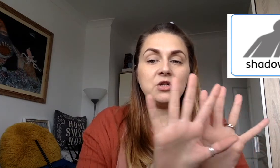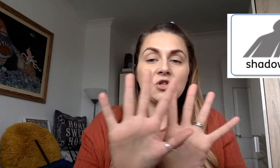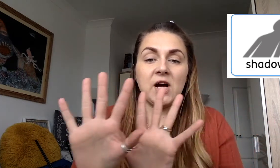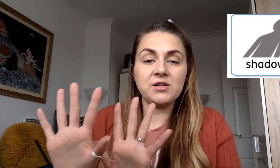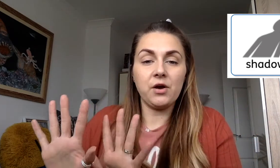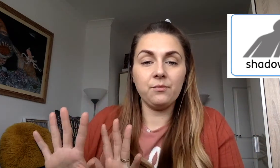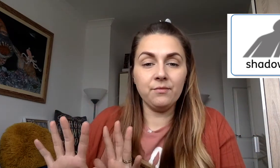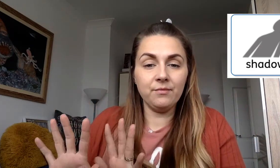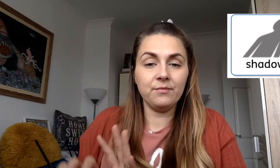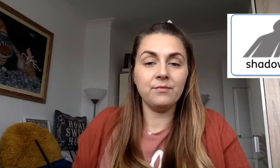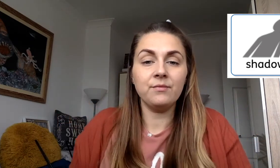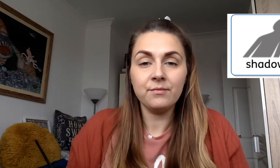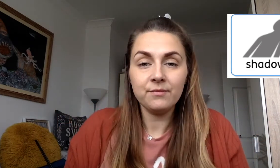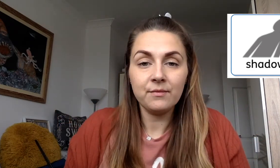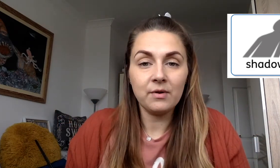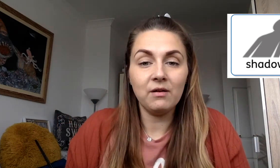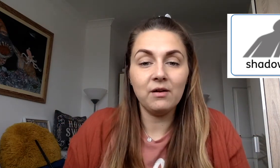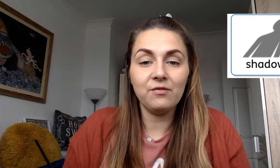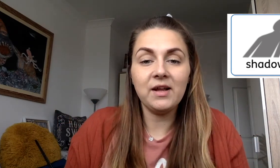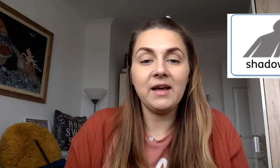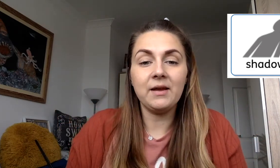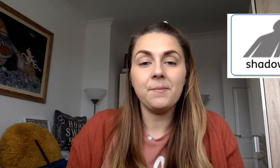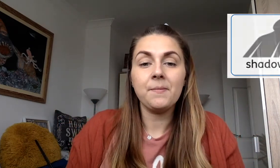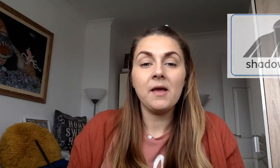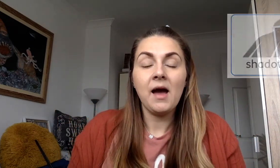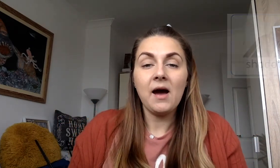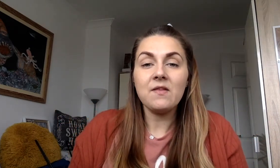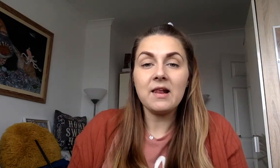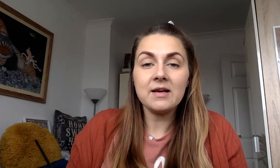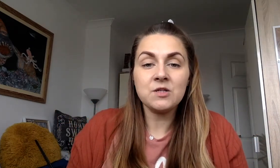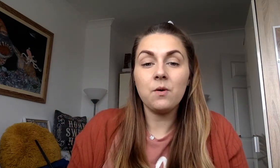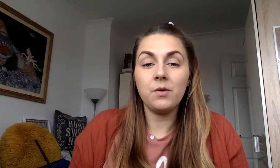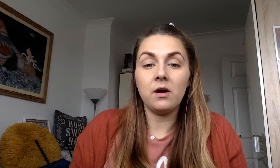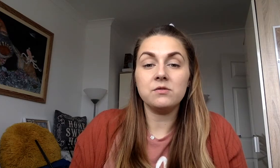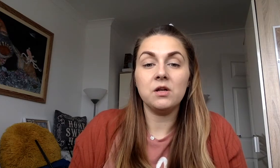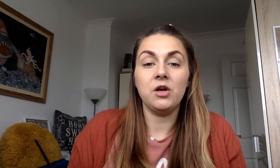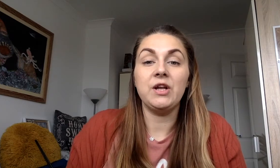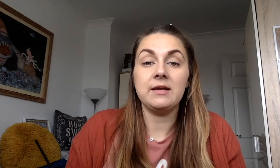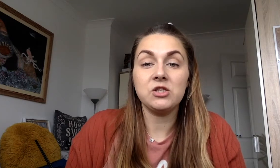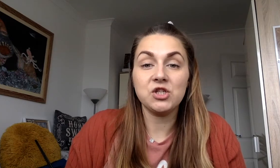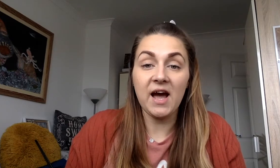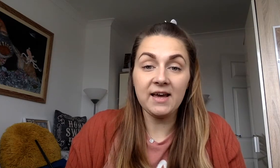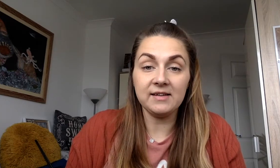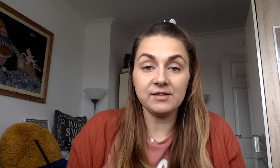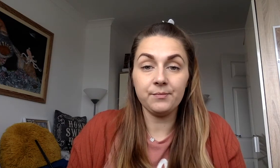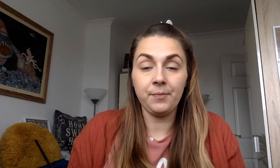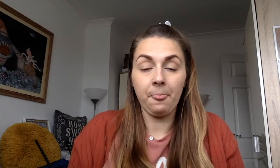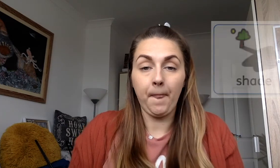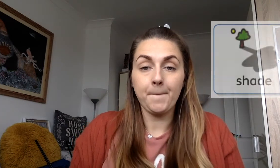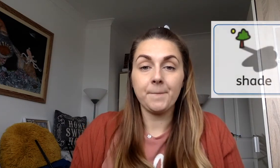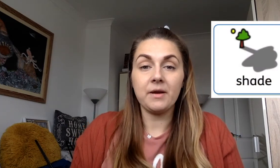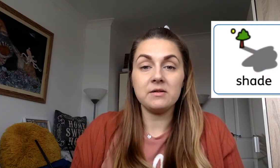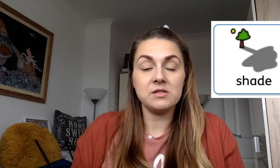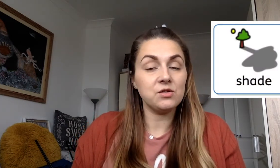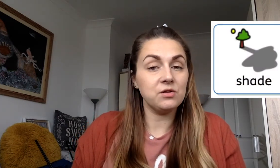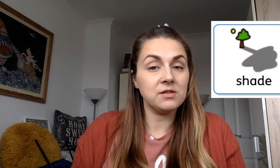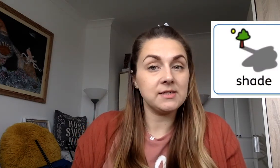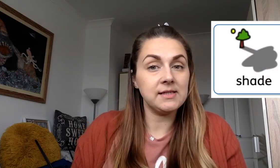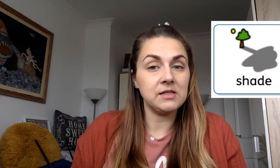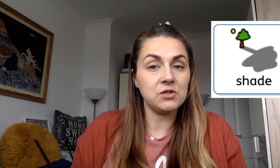Shadow. Lovely. And the last one we're going to learn is shade, because it's good to sit in the